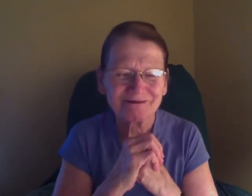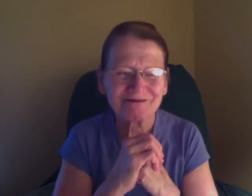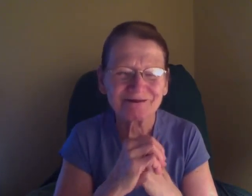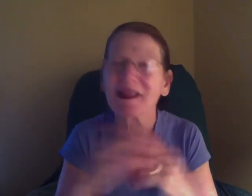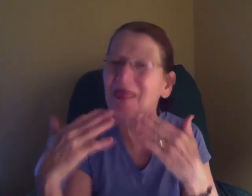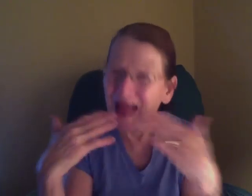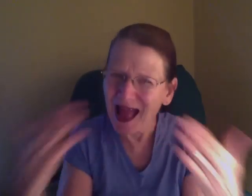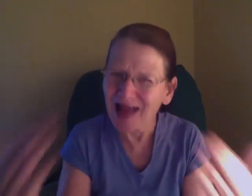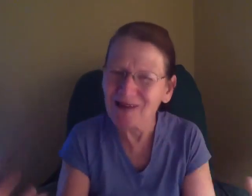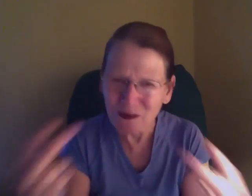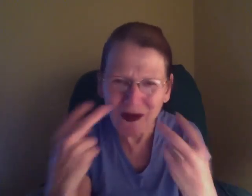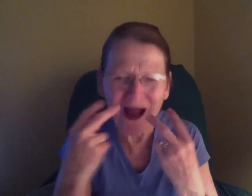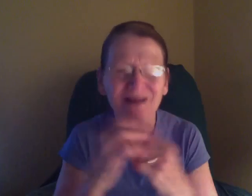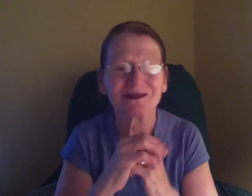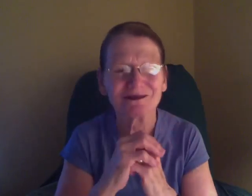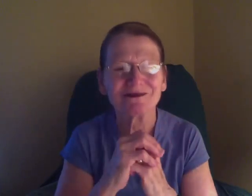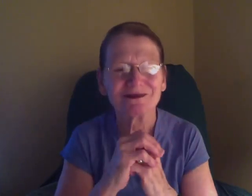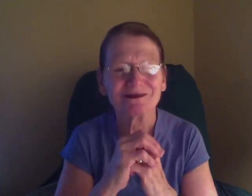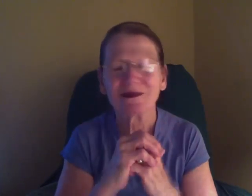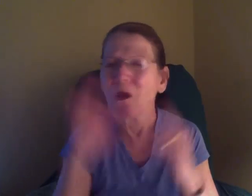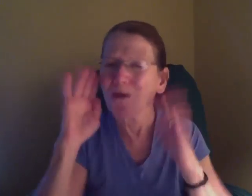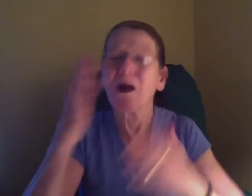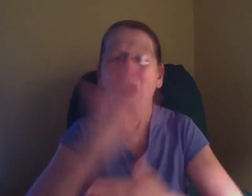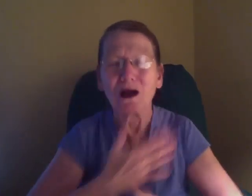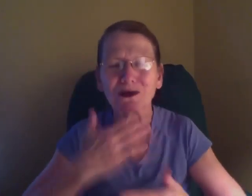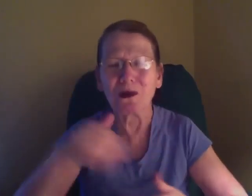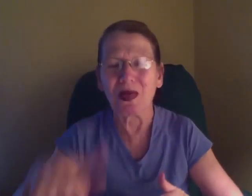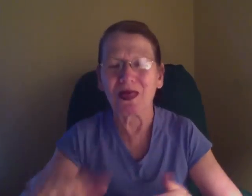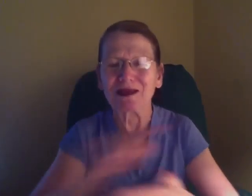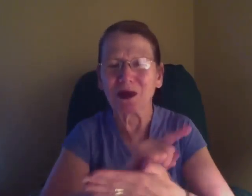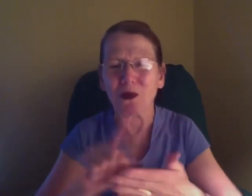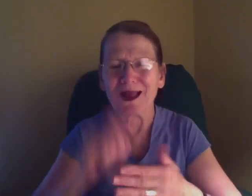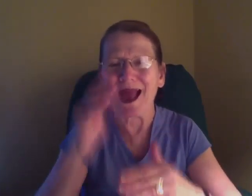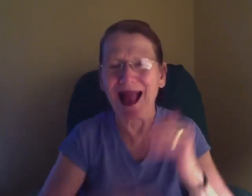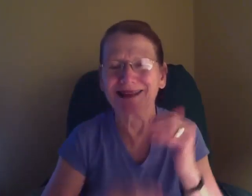That is my brother, that is my brother,